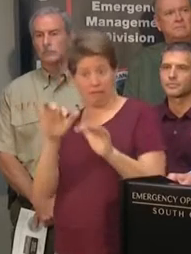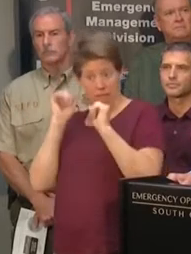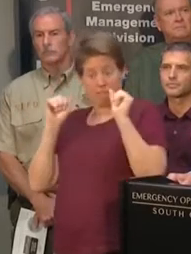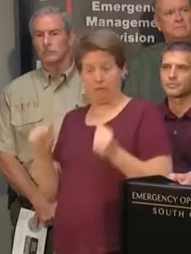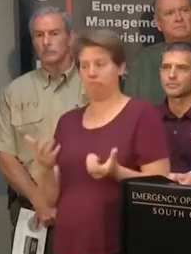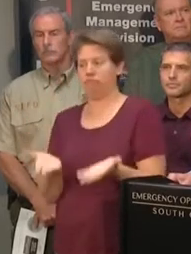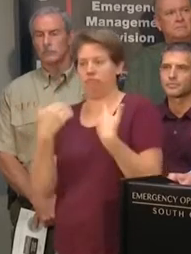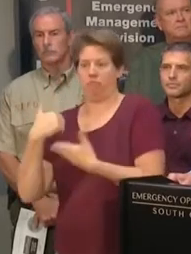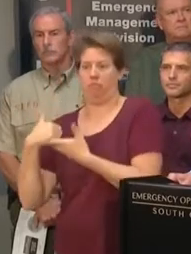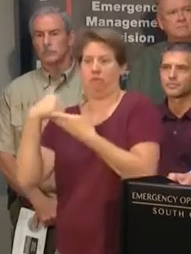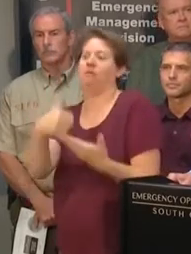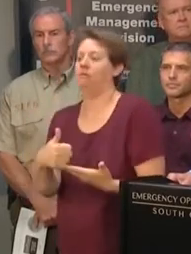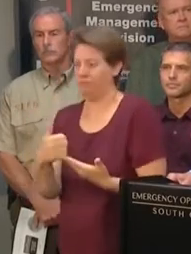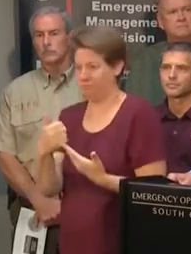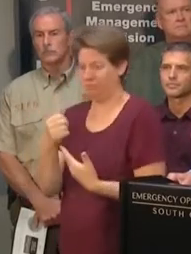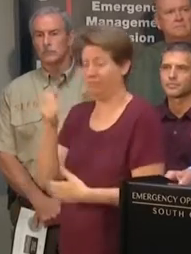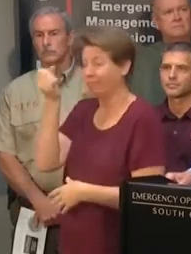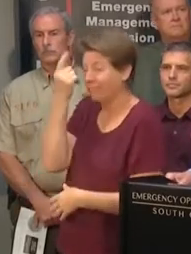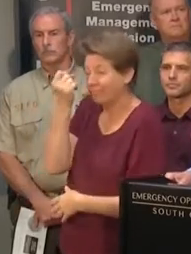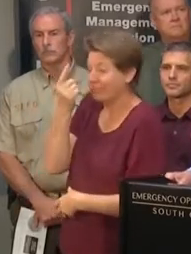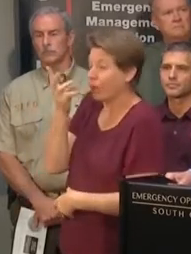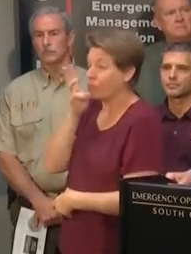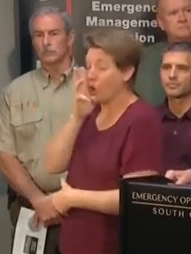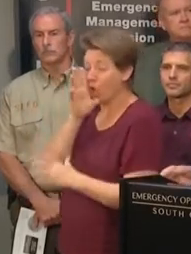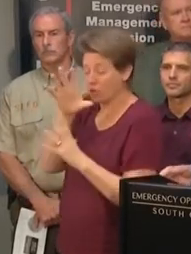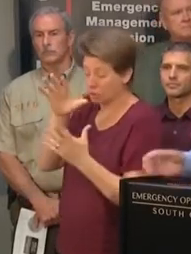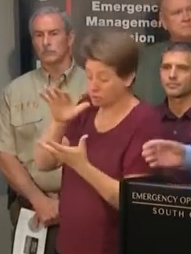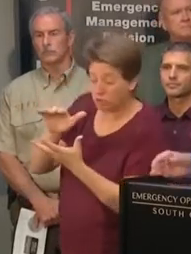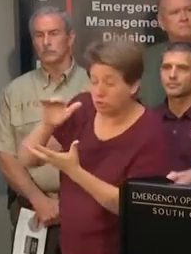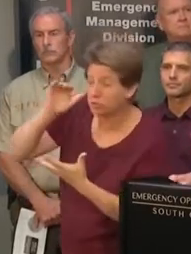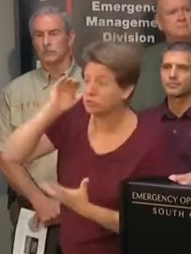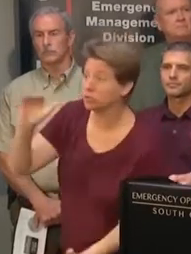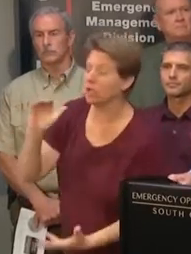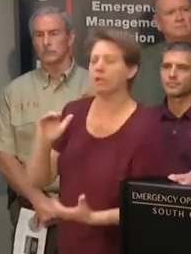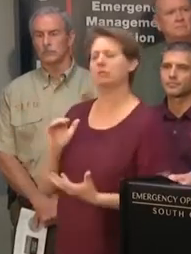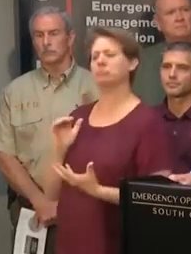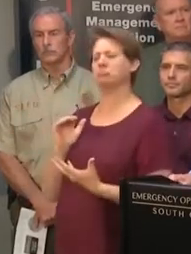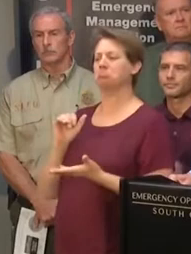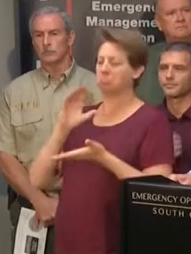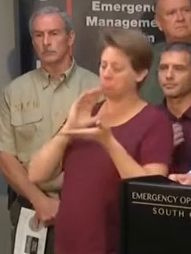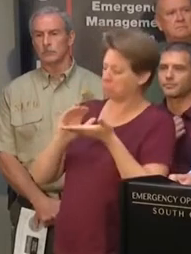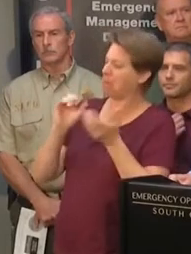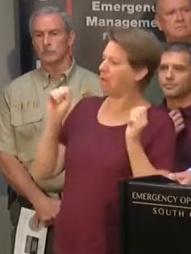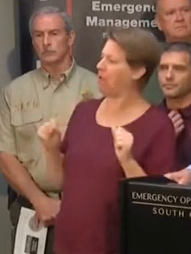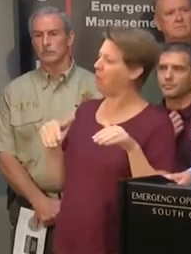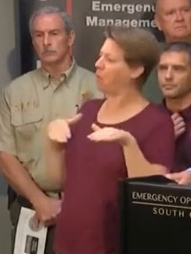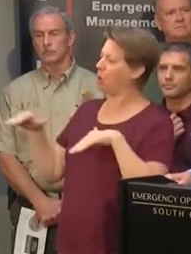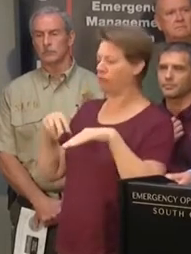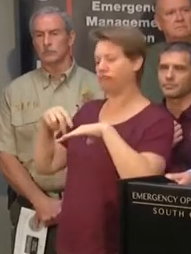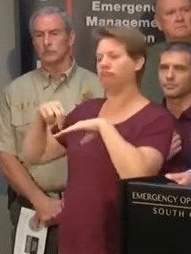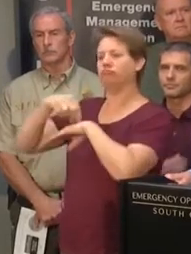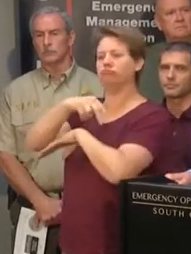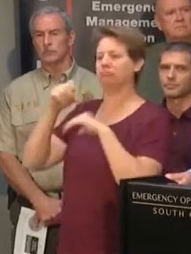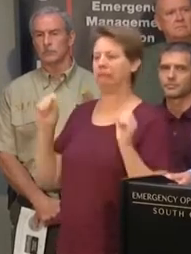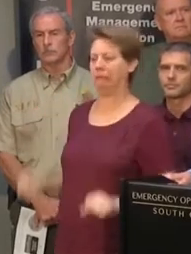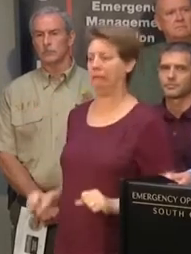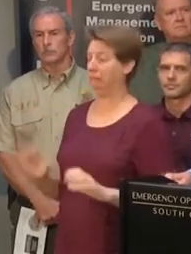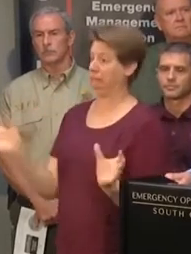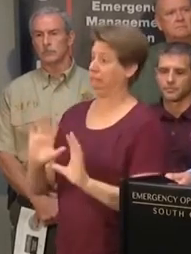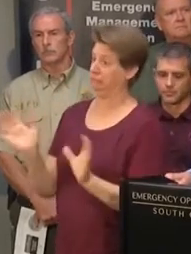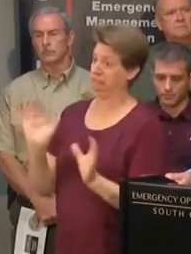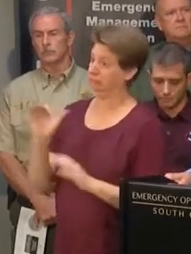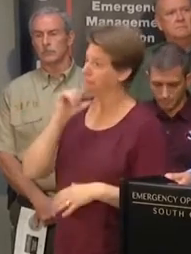out. The water is not that deep. can be generally someone can walk across it. We don't advise